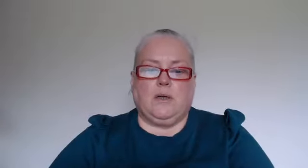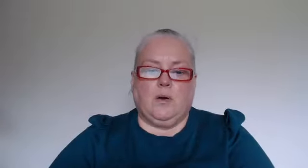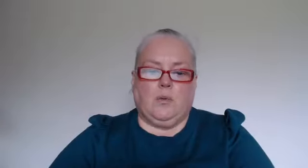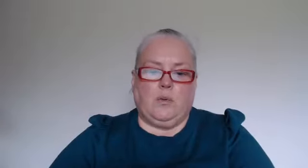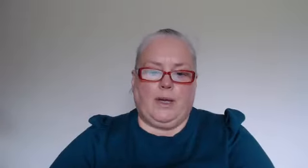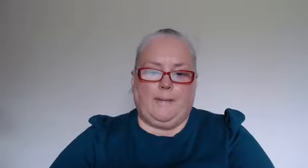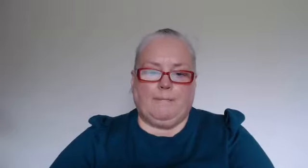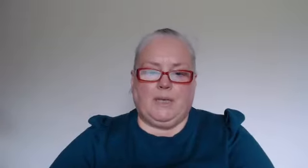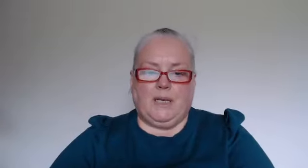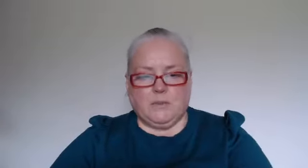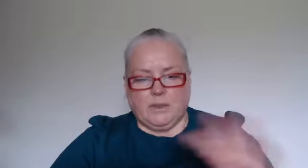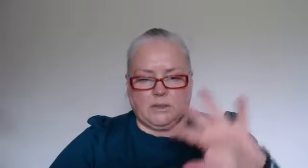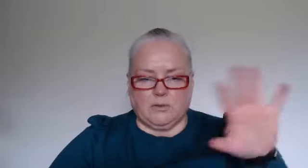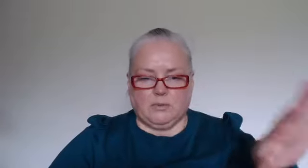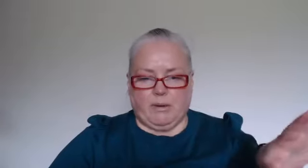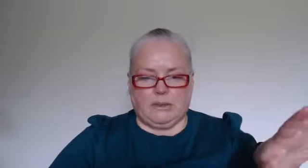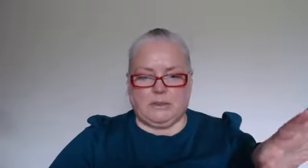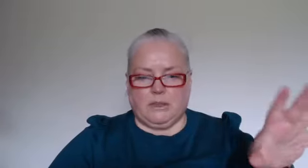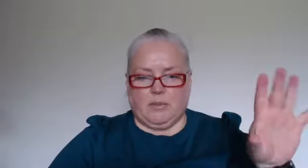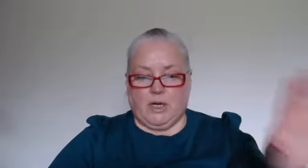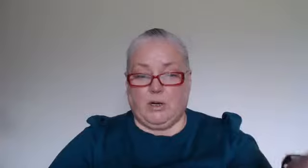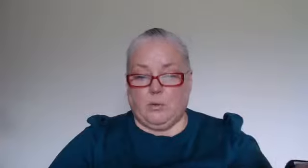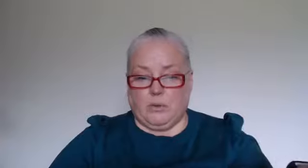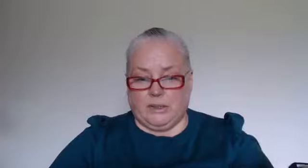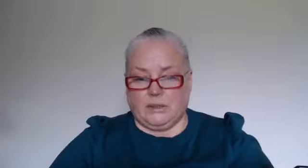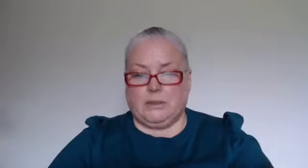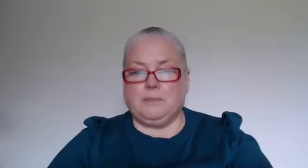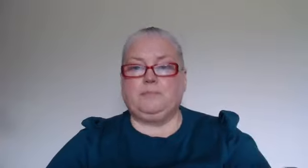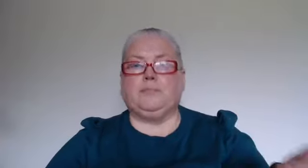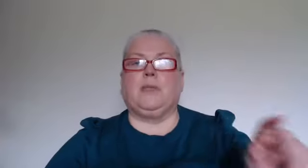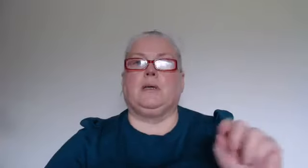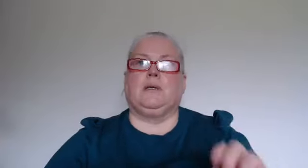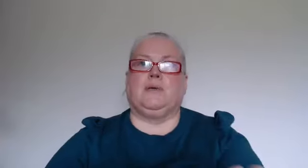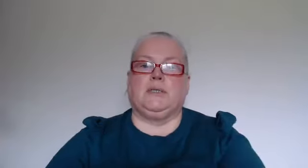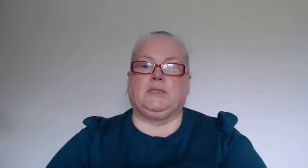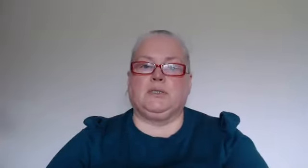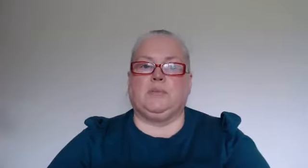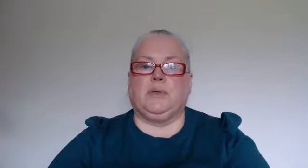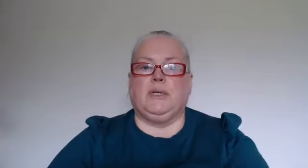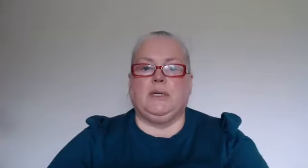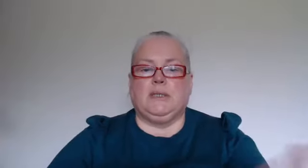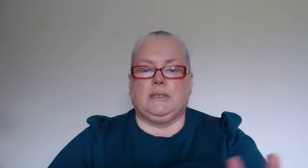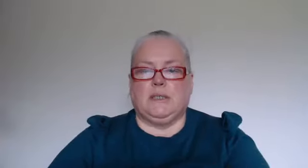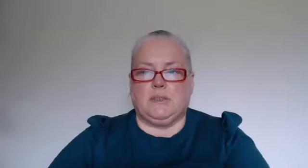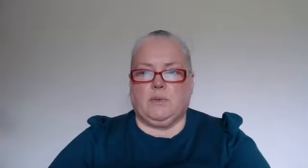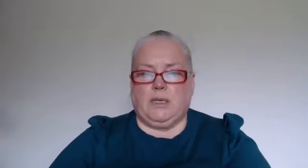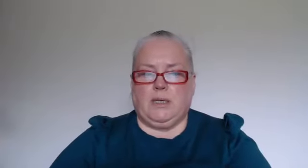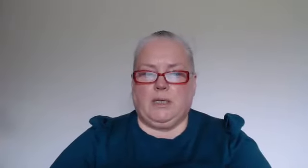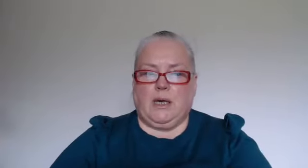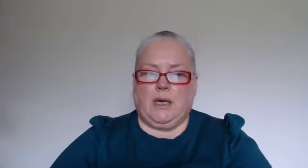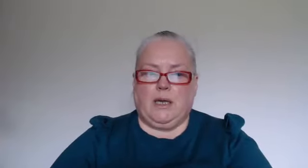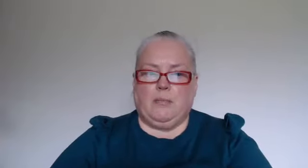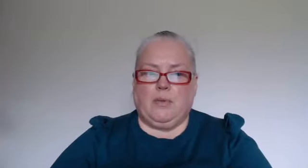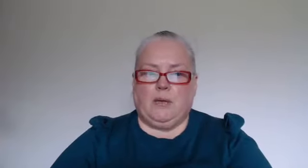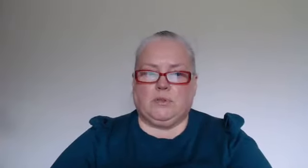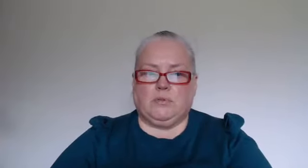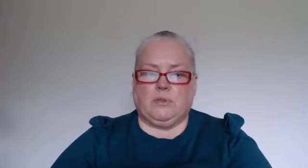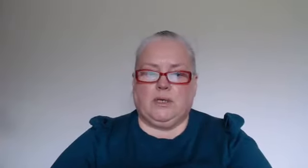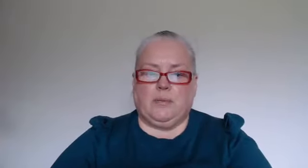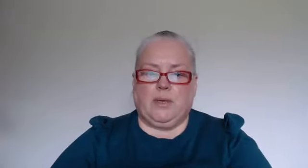So last week I talked about an early warning sign in a relationship. This week I'm talking about